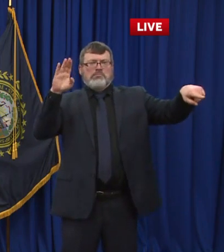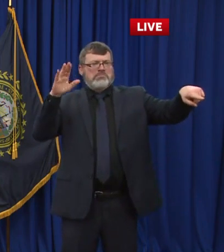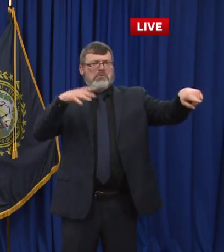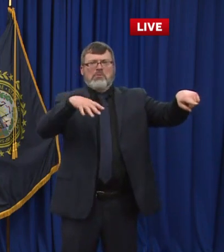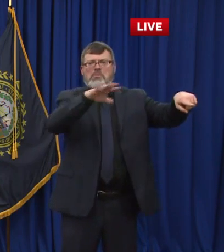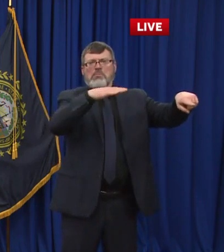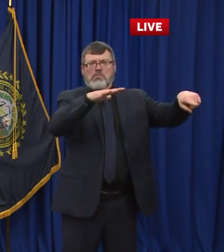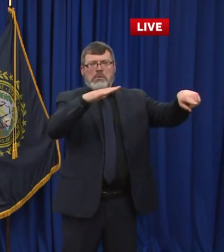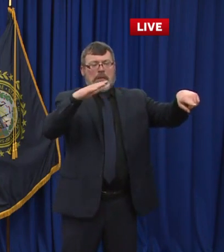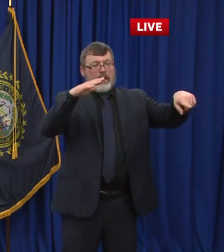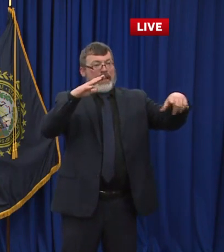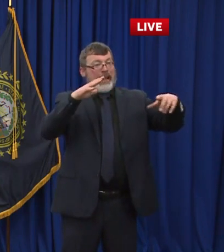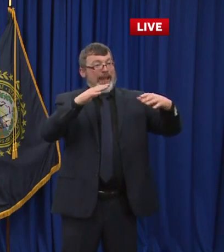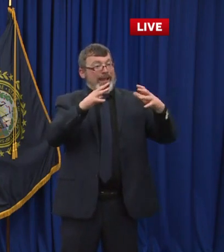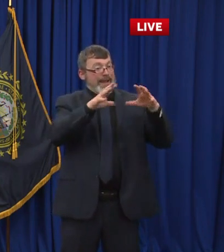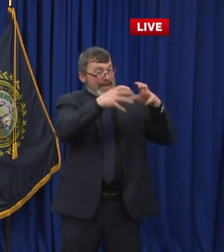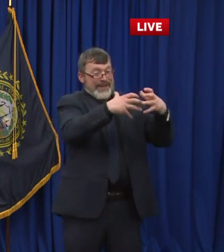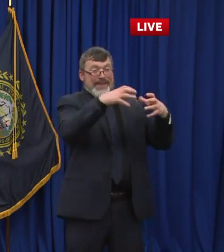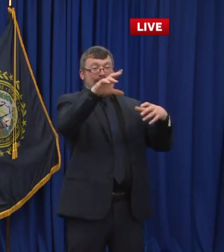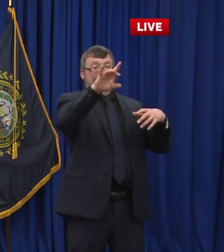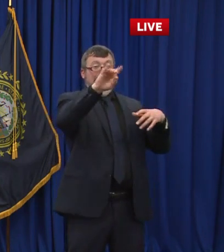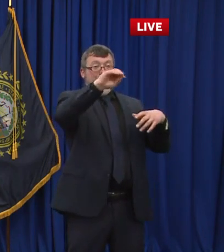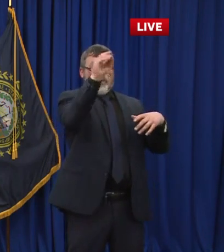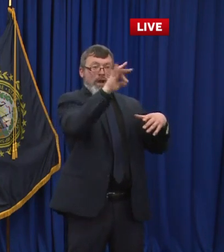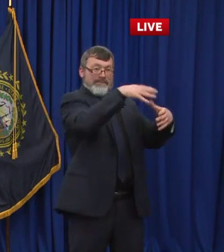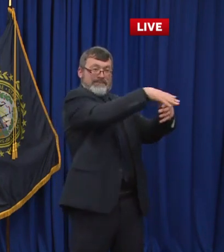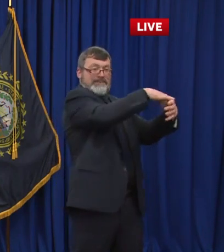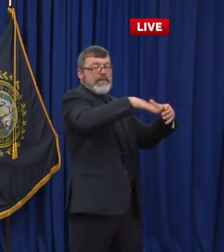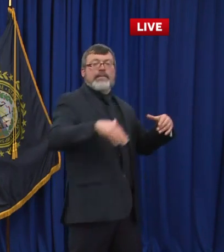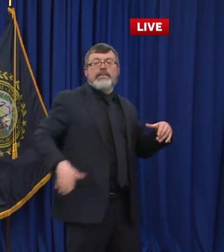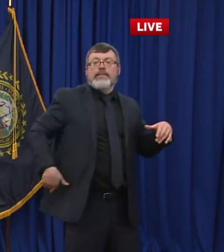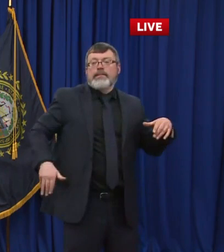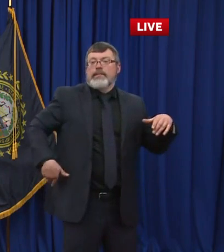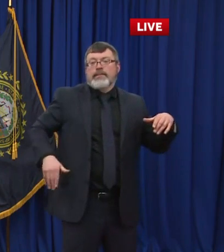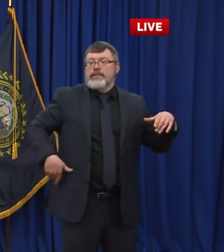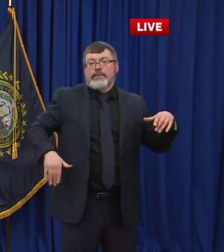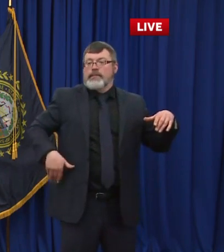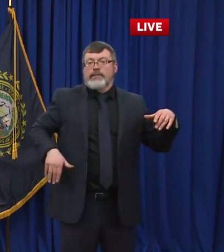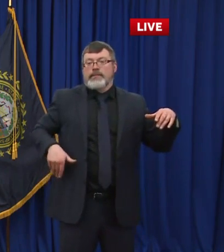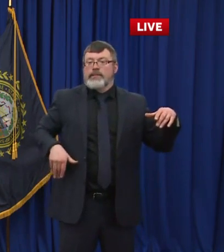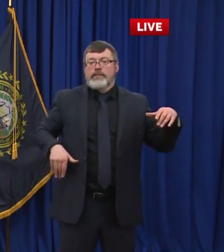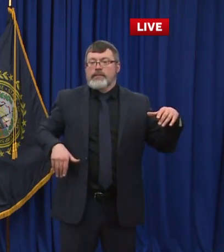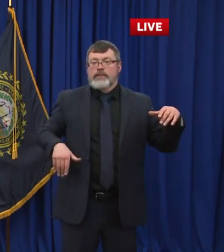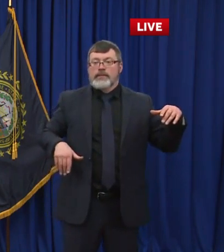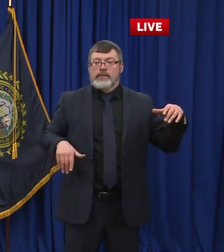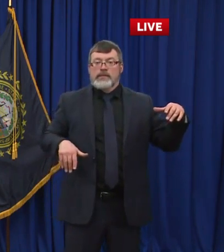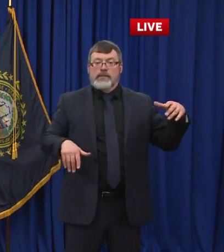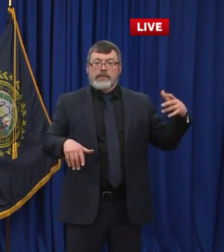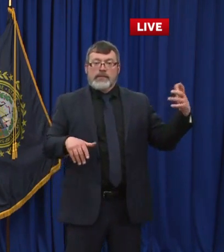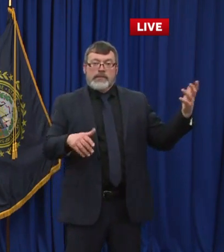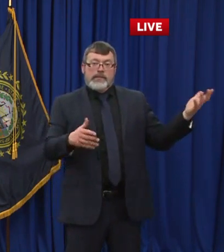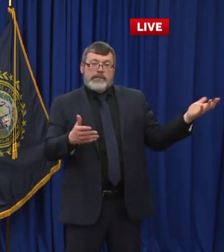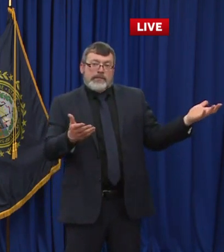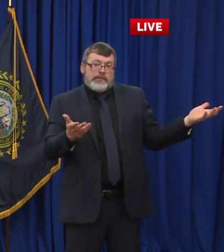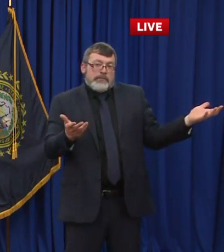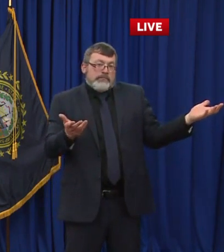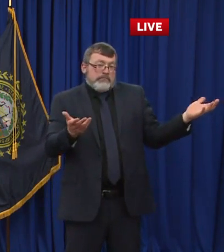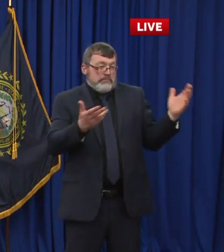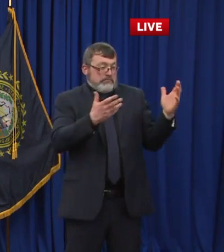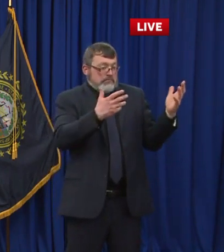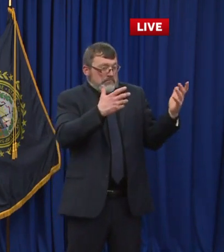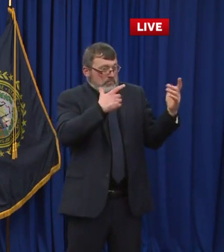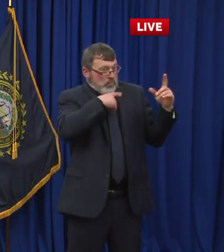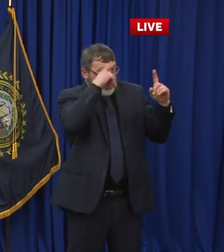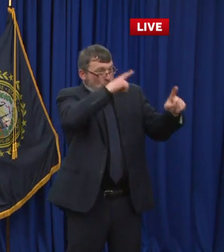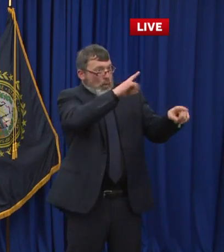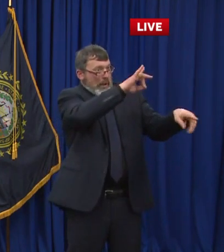I think it's just logical and to say, well, we're not going to keep restrictions on till we get to herd immunity. I don't know if there's a chance we never get there. If you get